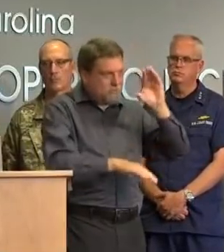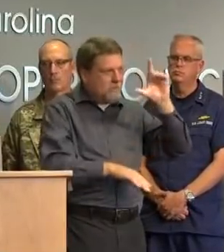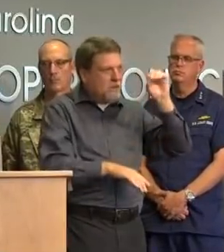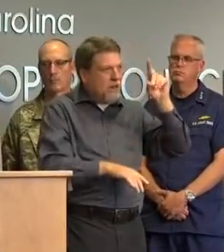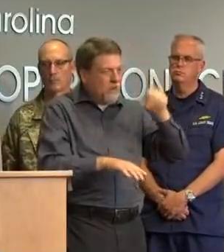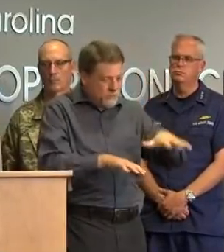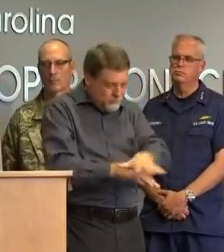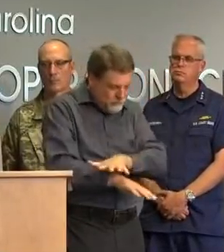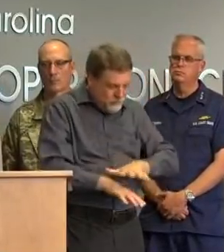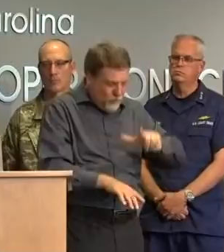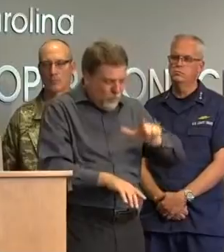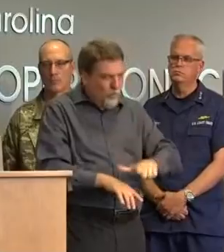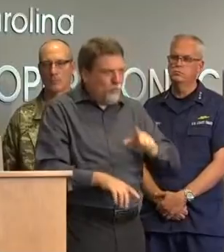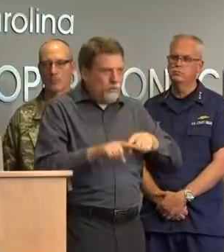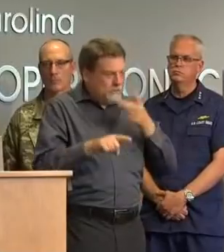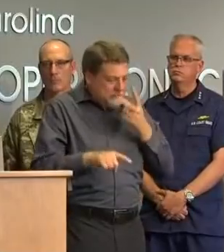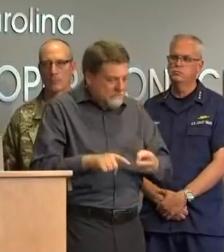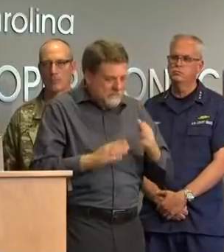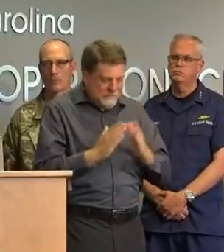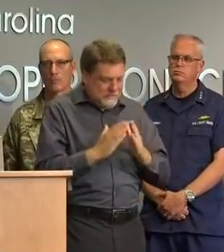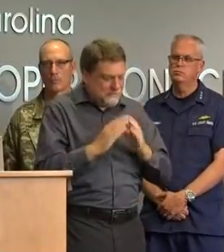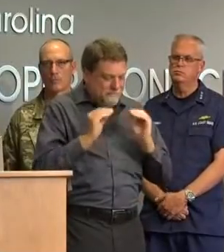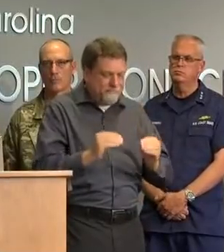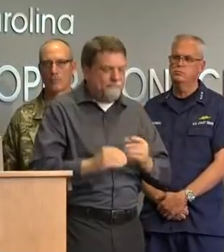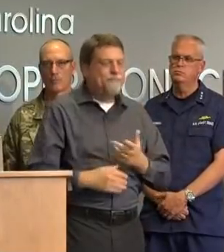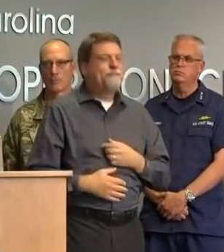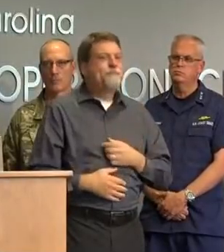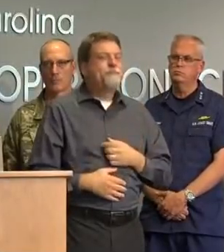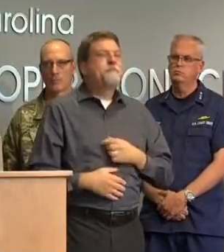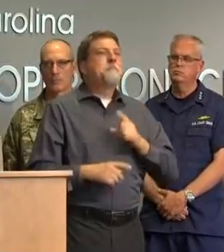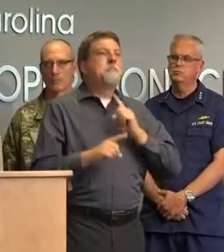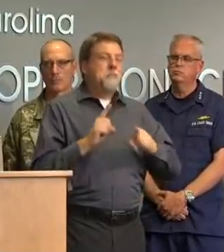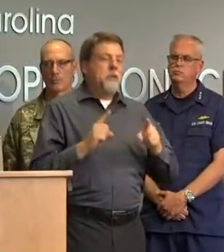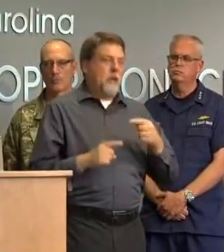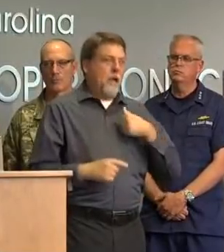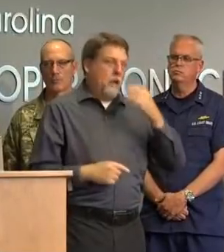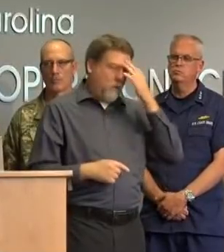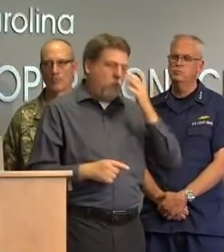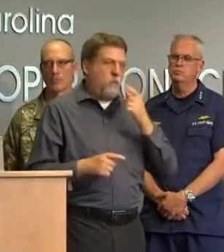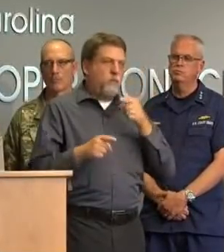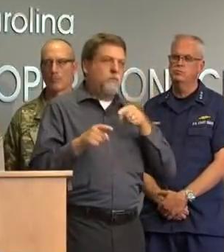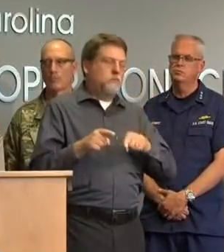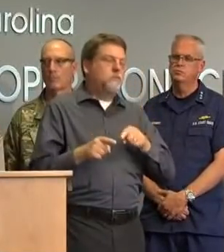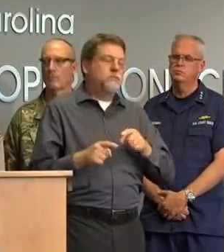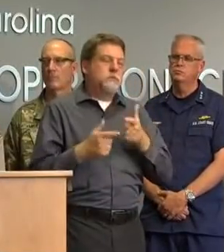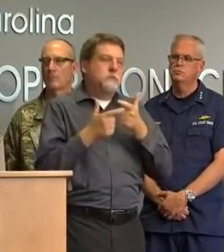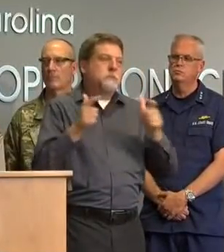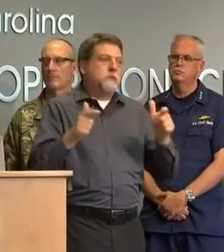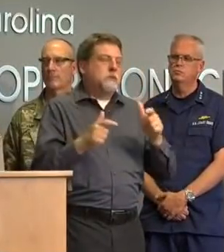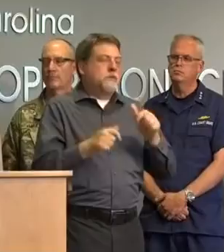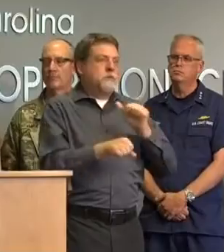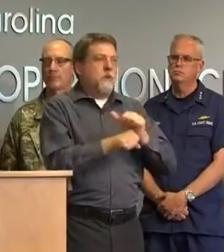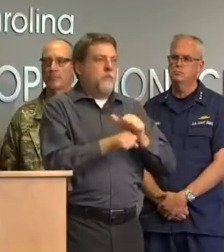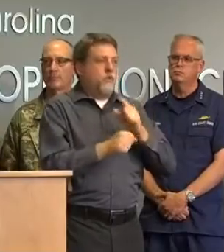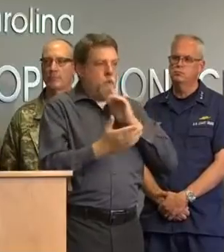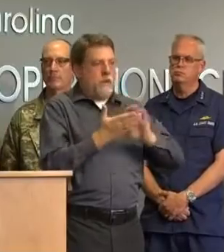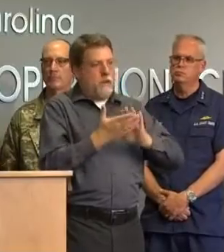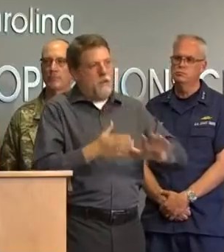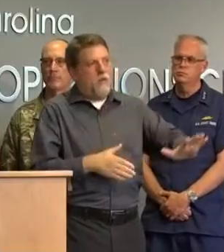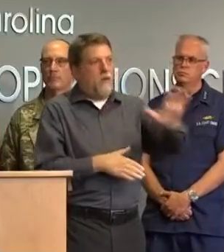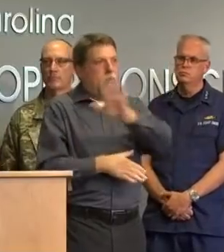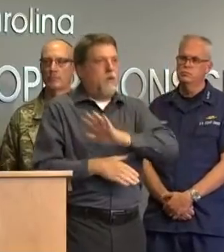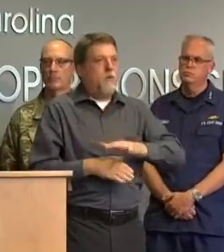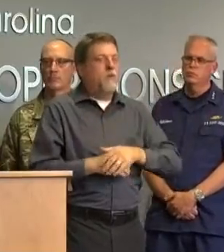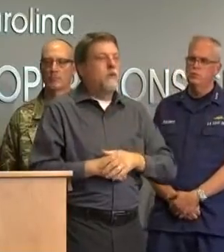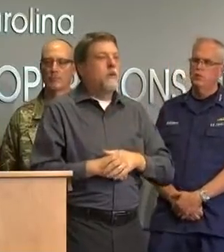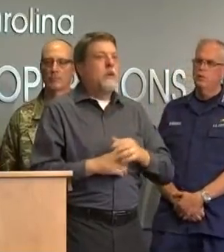i i do know that we've got a tall task ahead and i was going to recognize